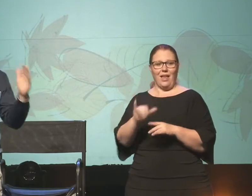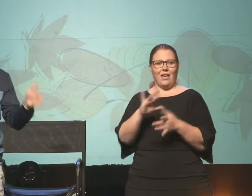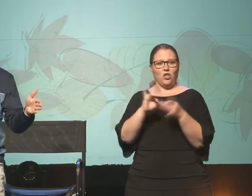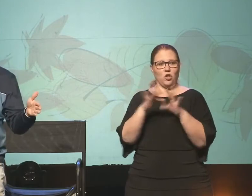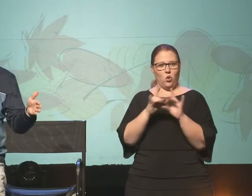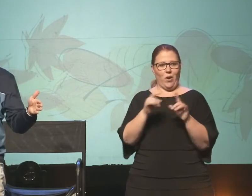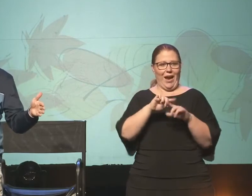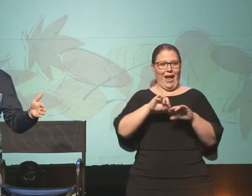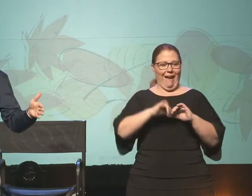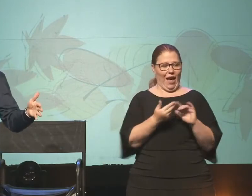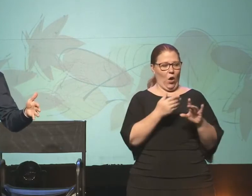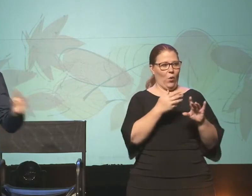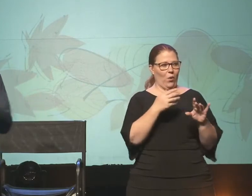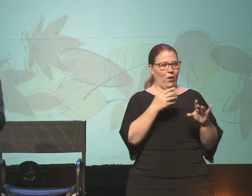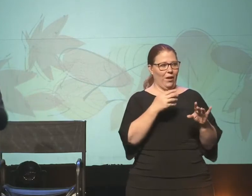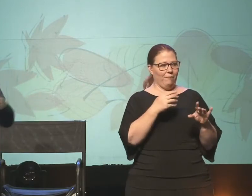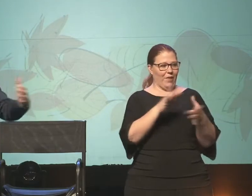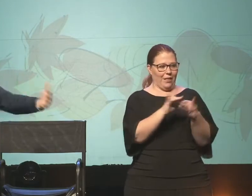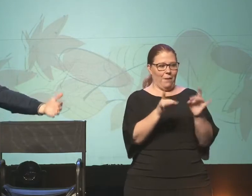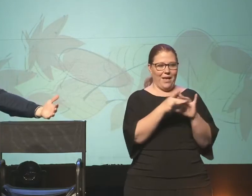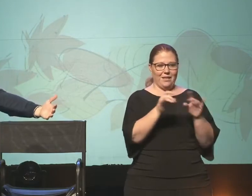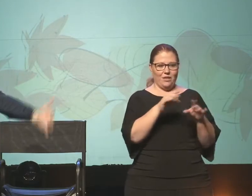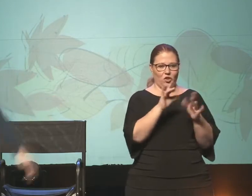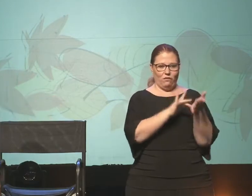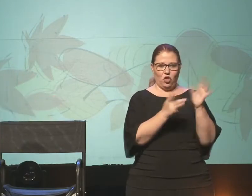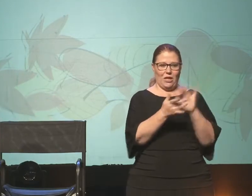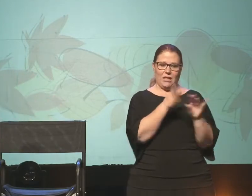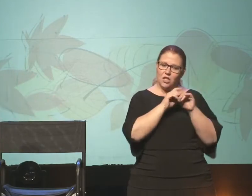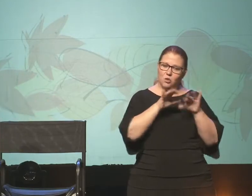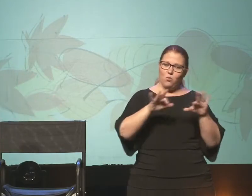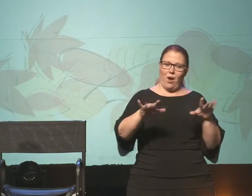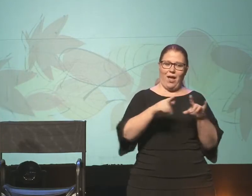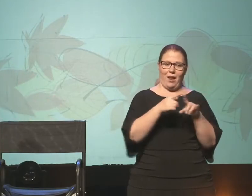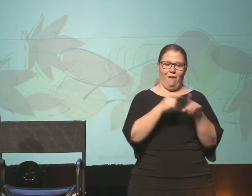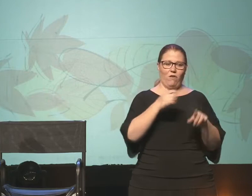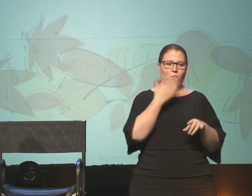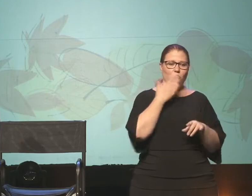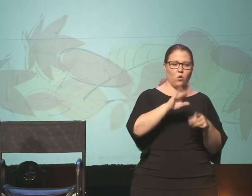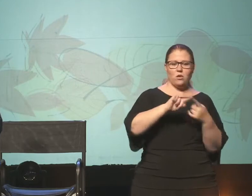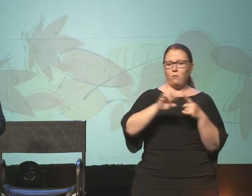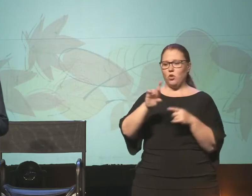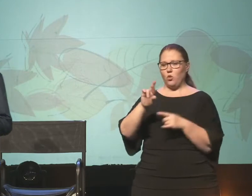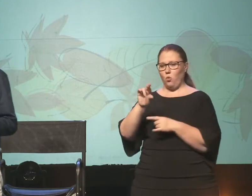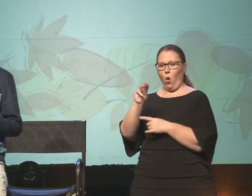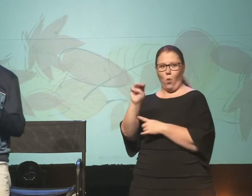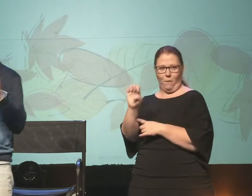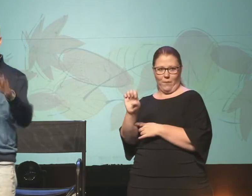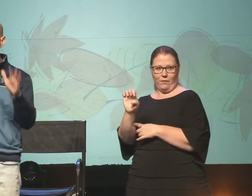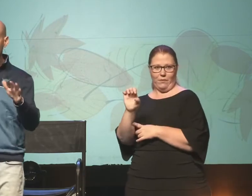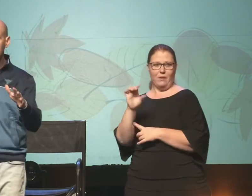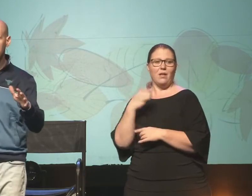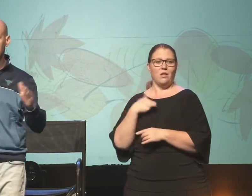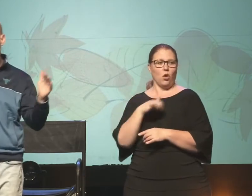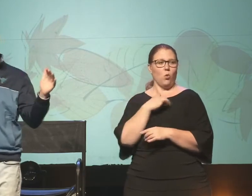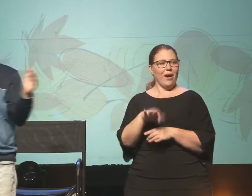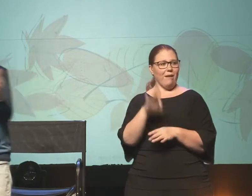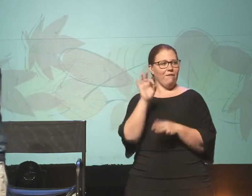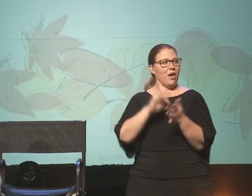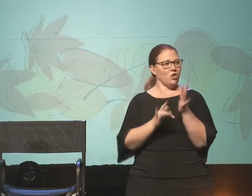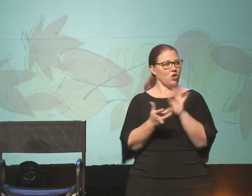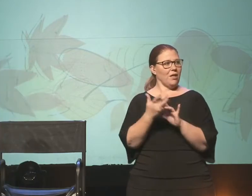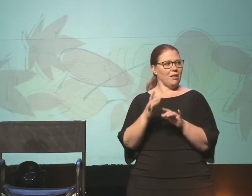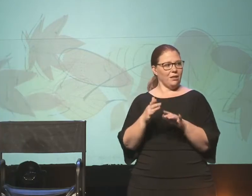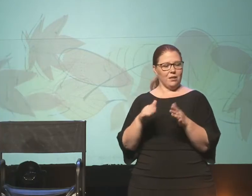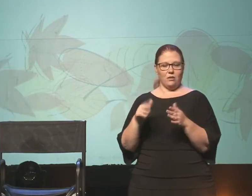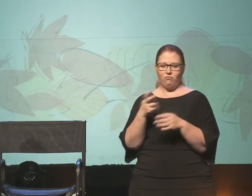goes from Jerusalem to Rome. That's the whole big story there. So I want to look at Luke chapter 17, and we find Jesus on his